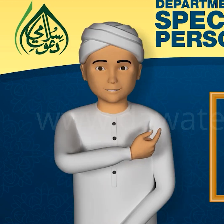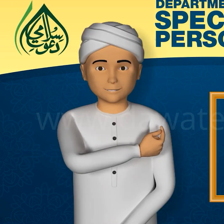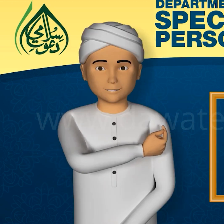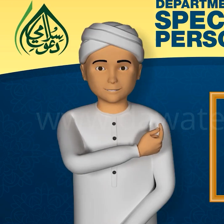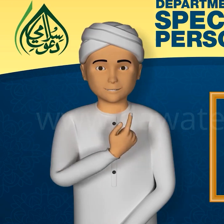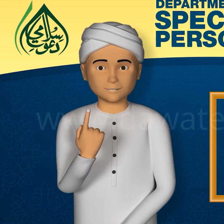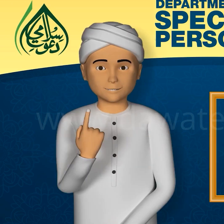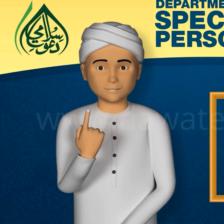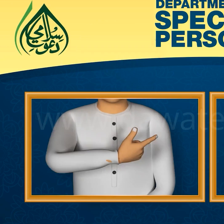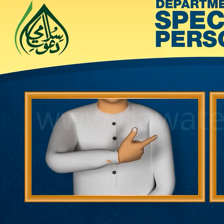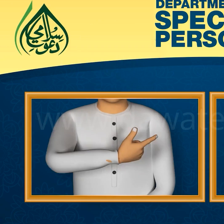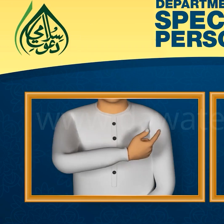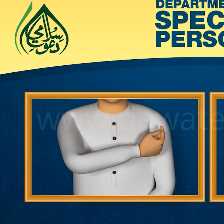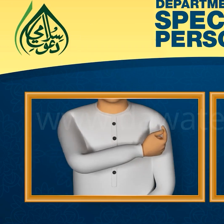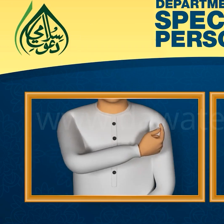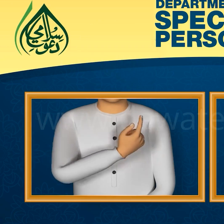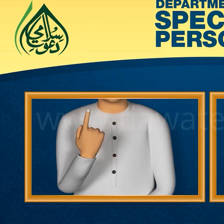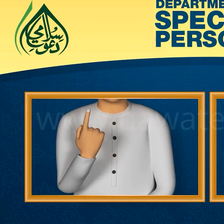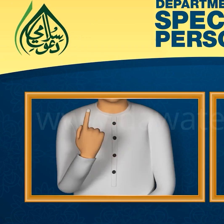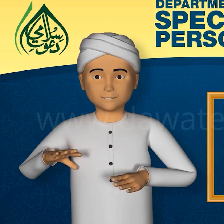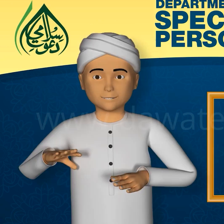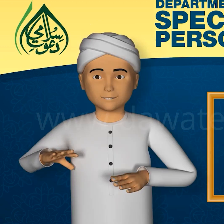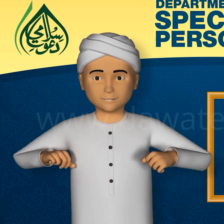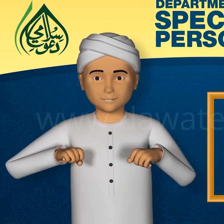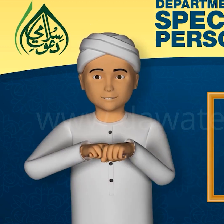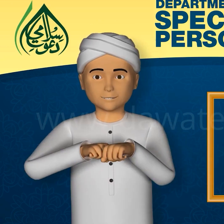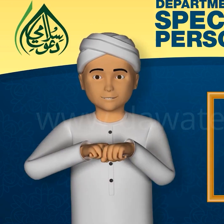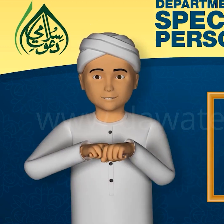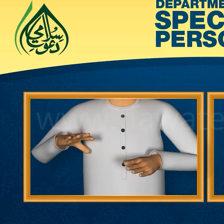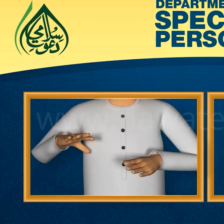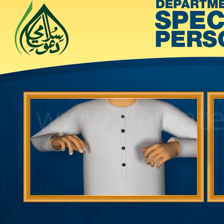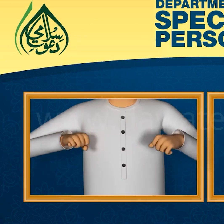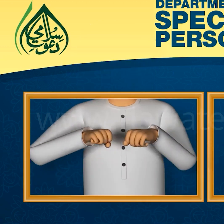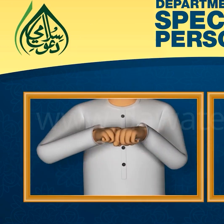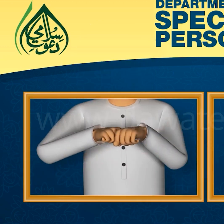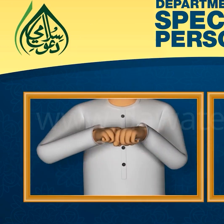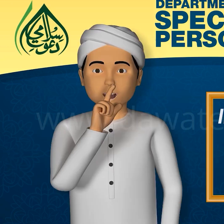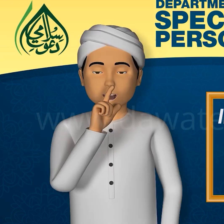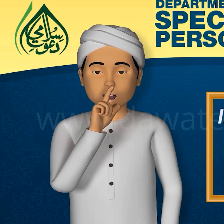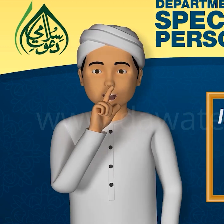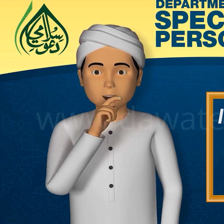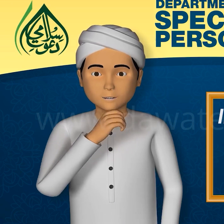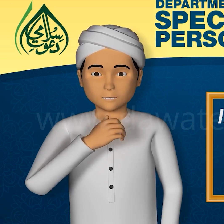Tika Tika Chot Chot